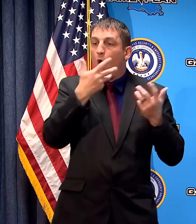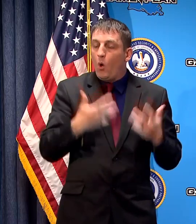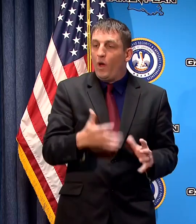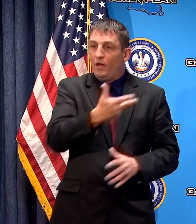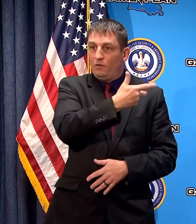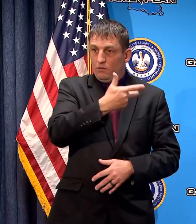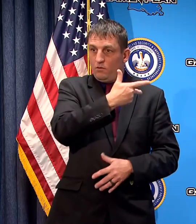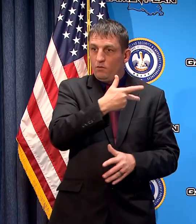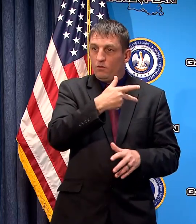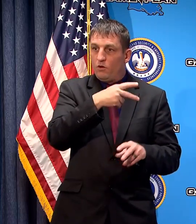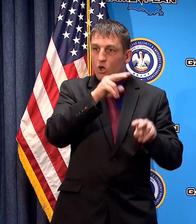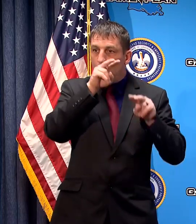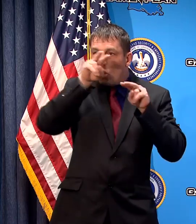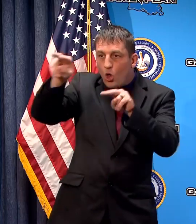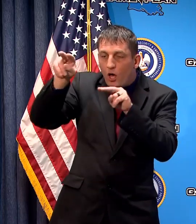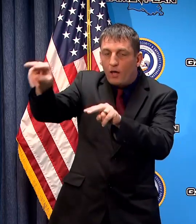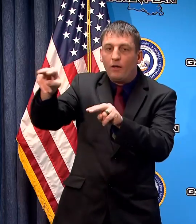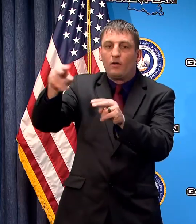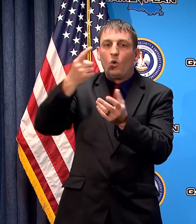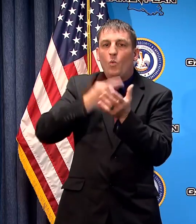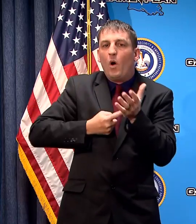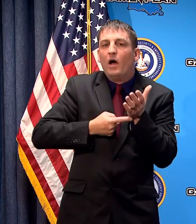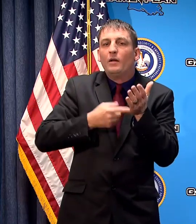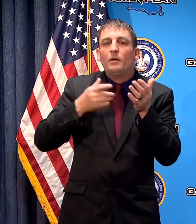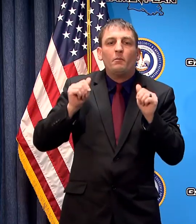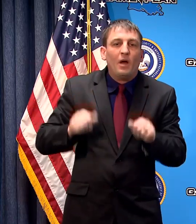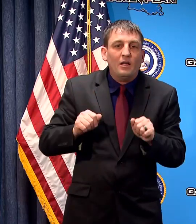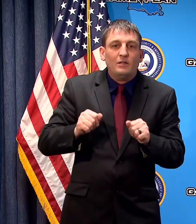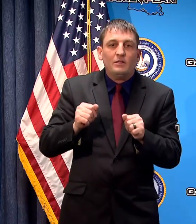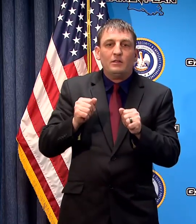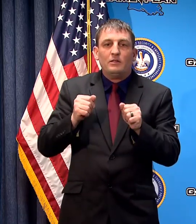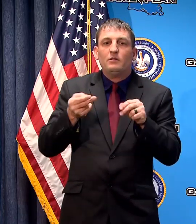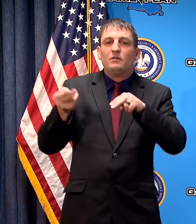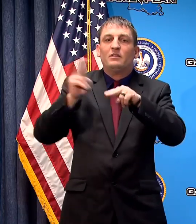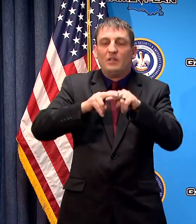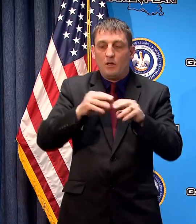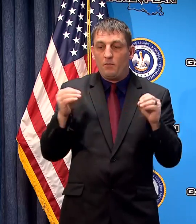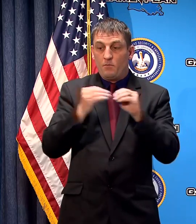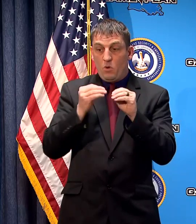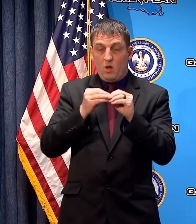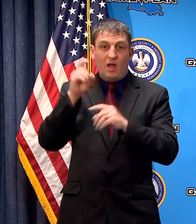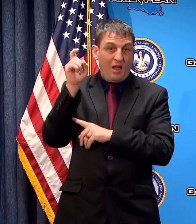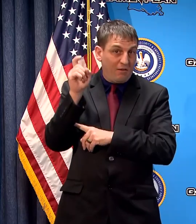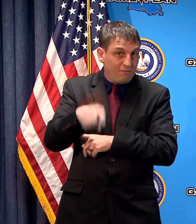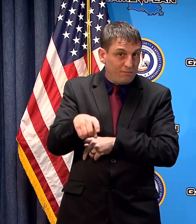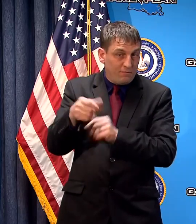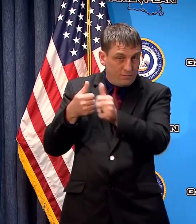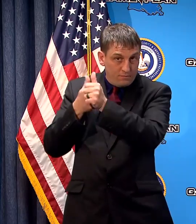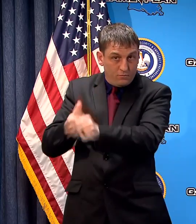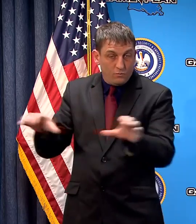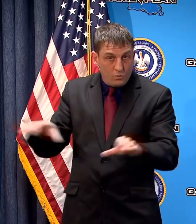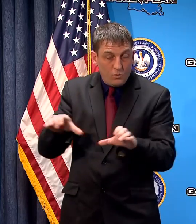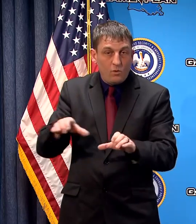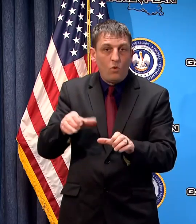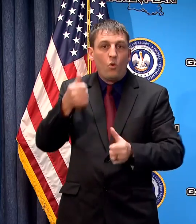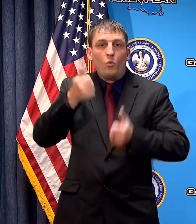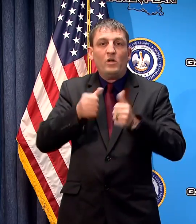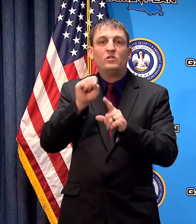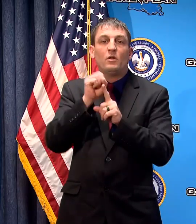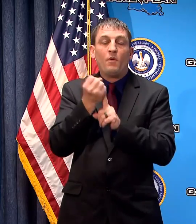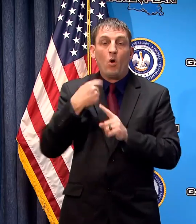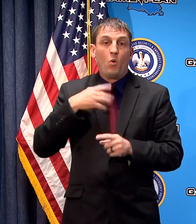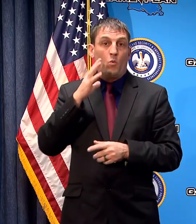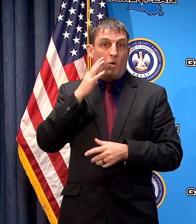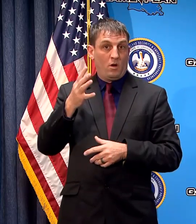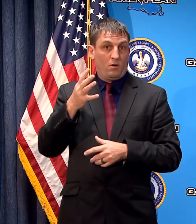ahead to what additional mitigation measures we might have to take what they would be and under what circumstances would I make this